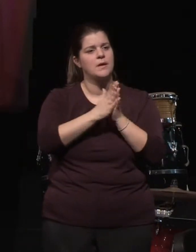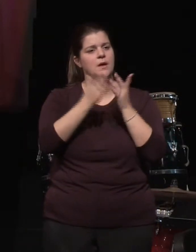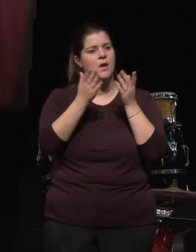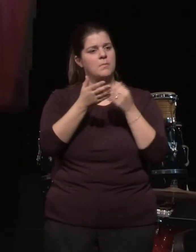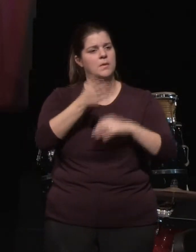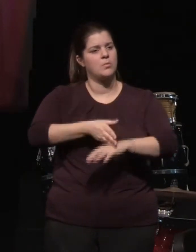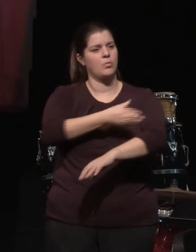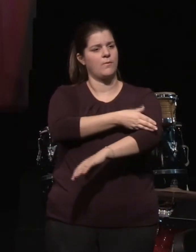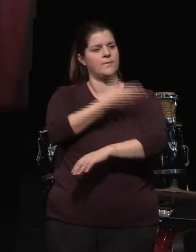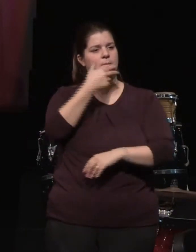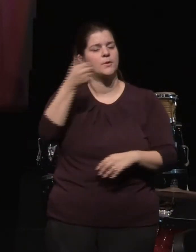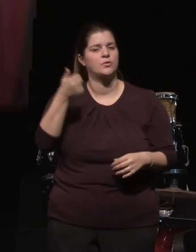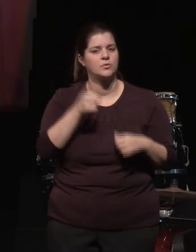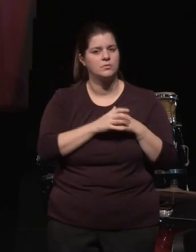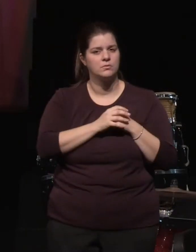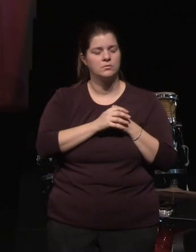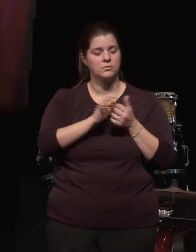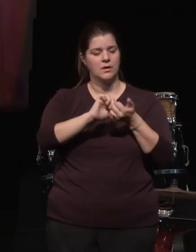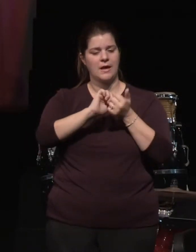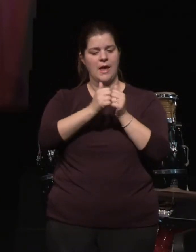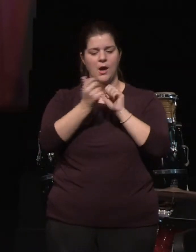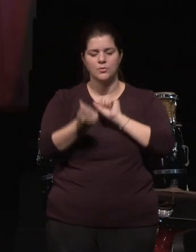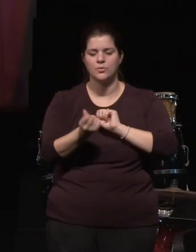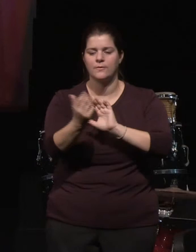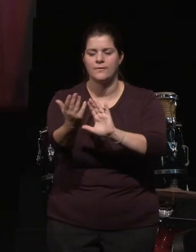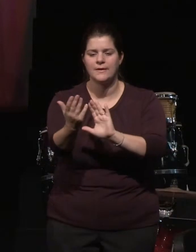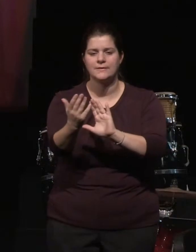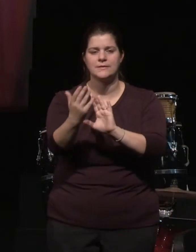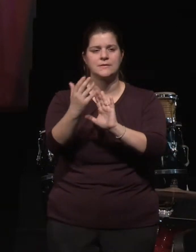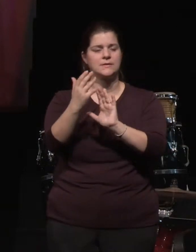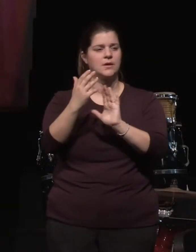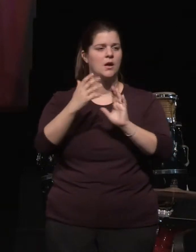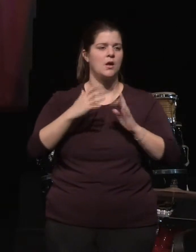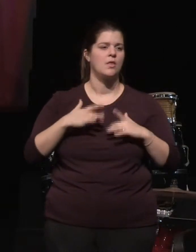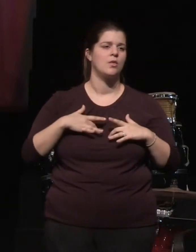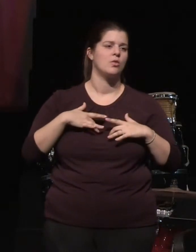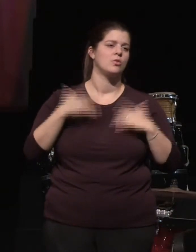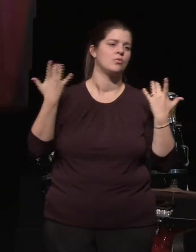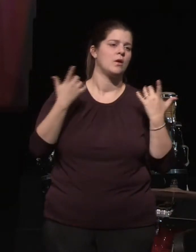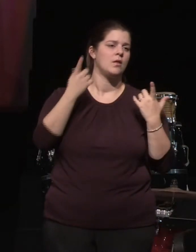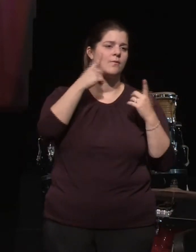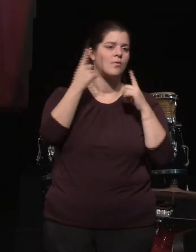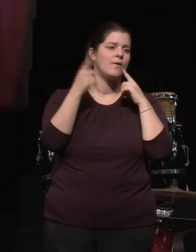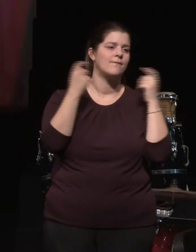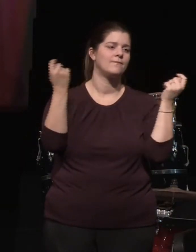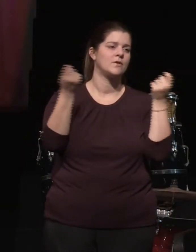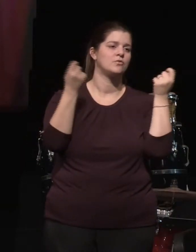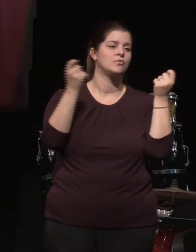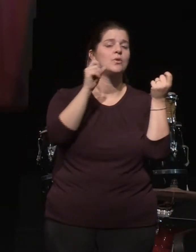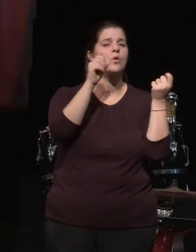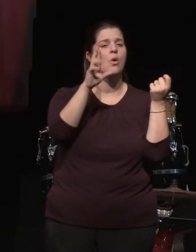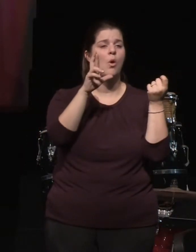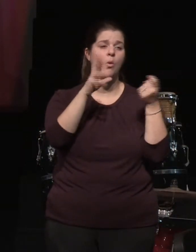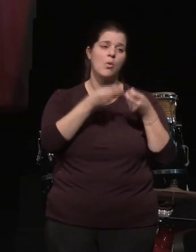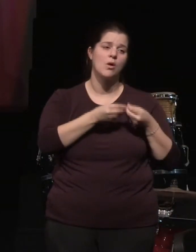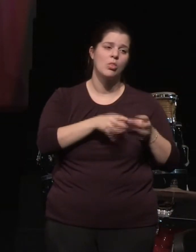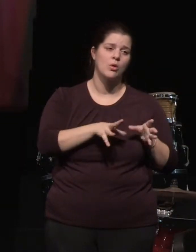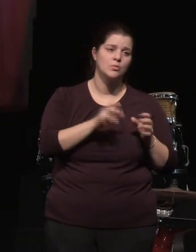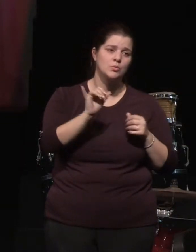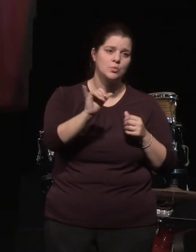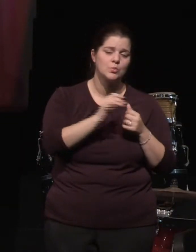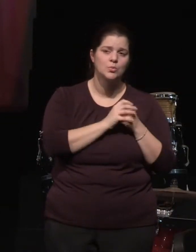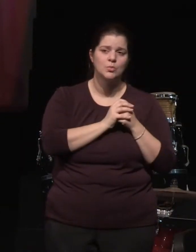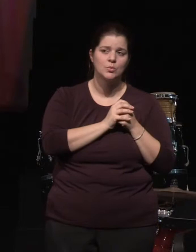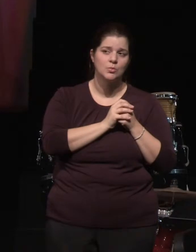graciously face the euphoria of victory or the pain of defeat. I'm honored to be here with you